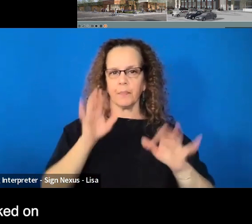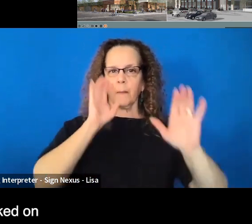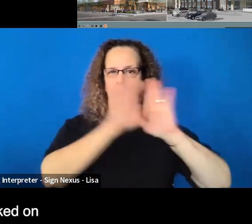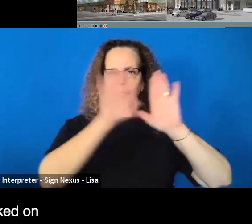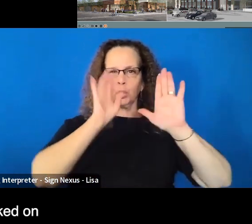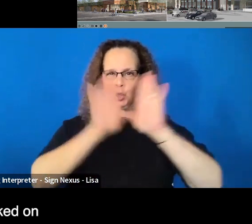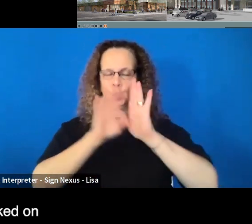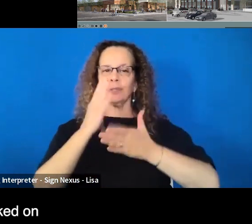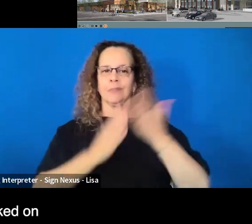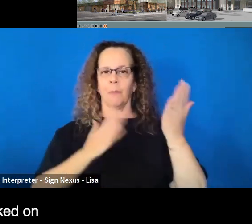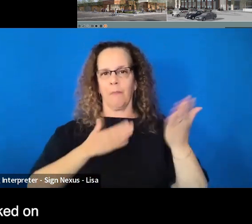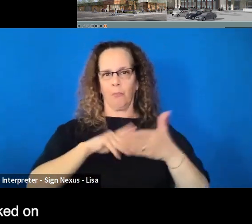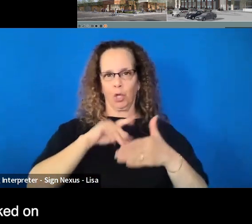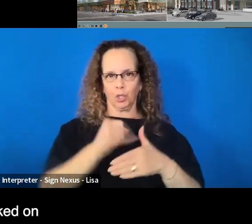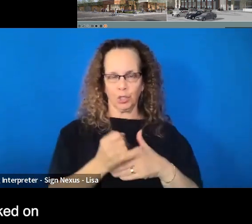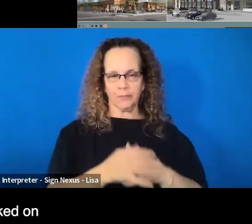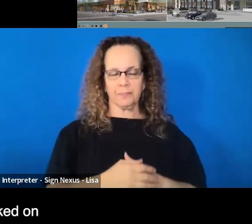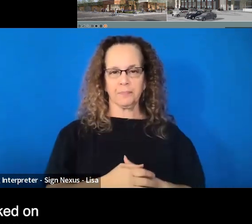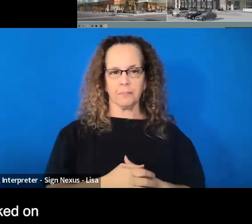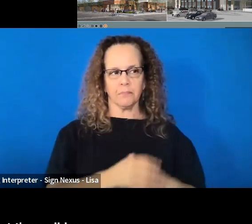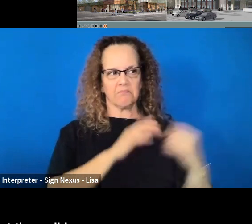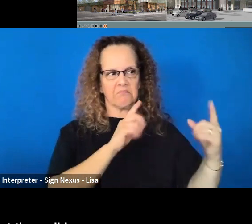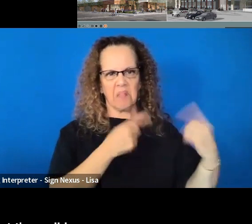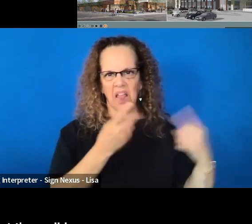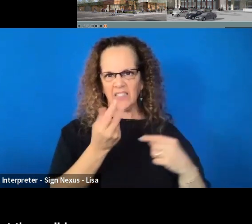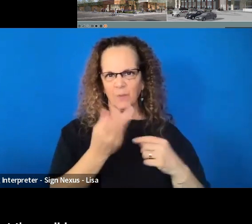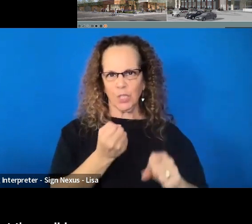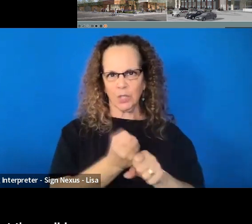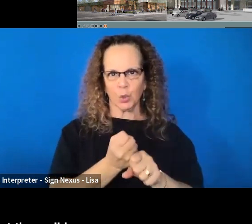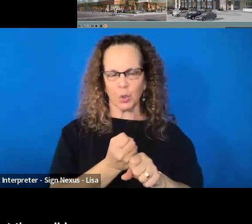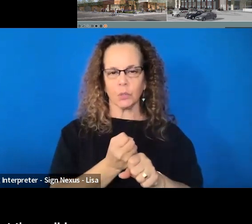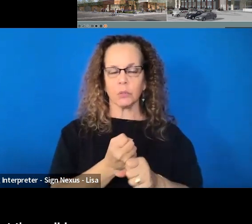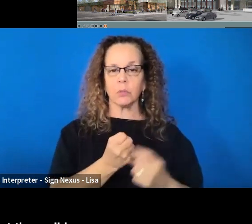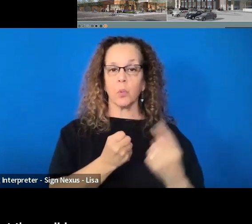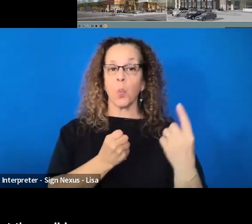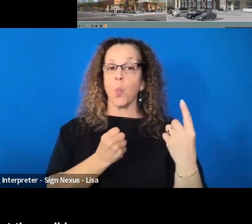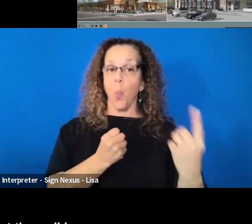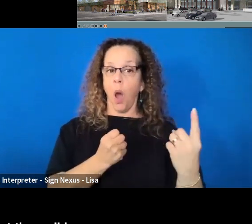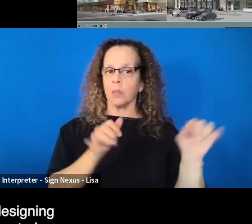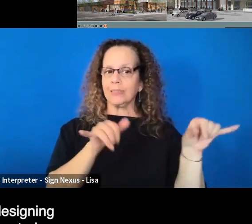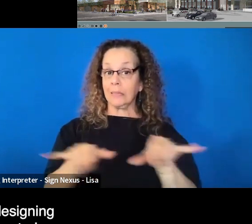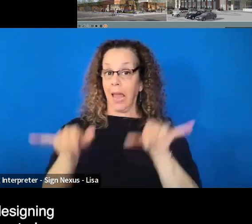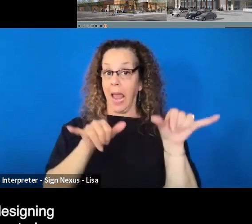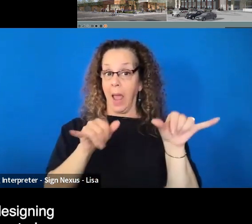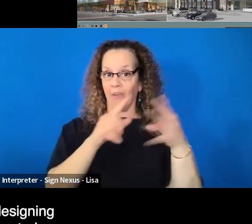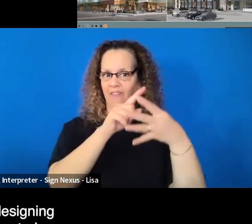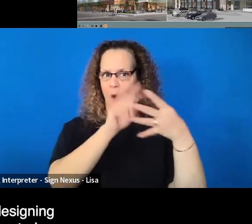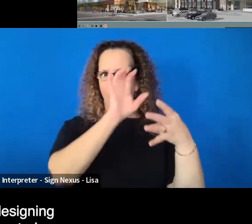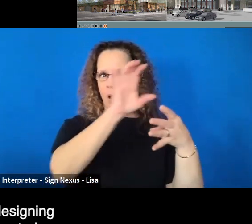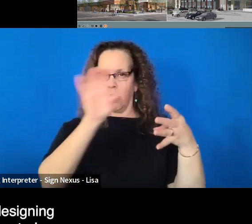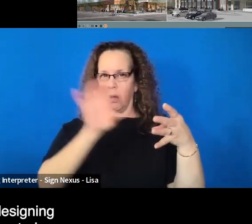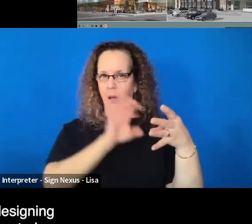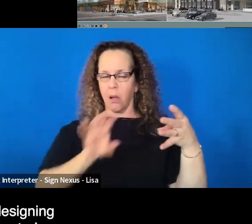the projects that I have worked on in the last few years. And one commonality that they all have is whether